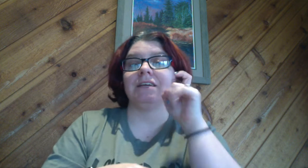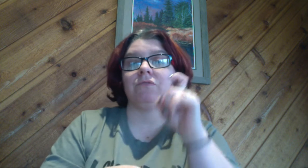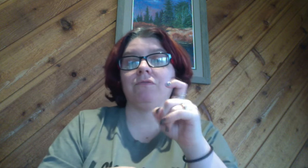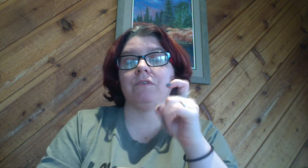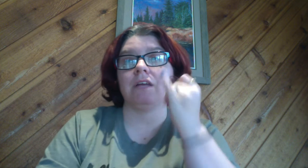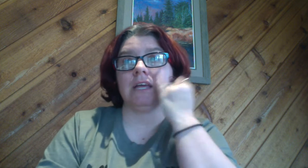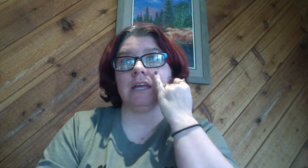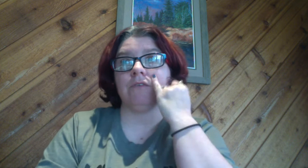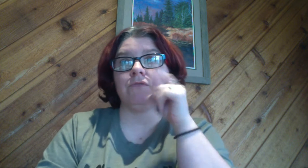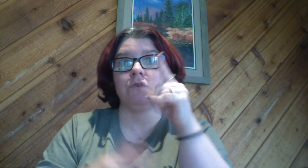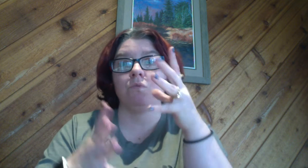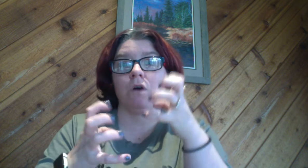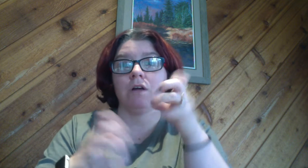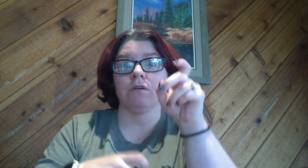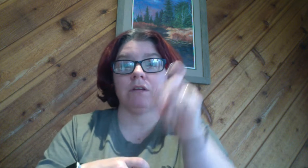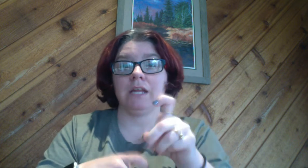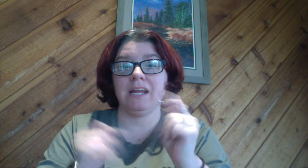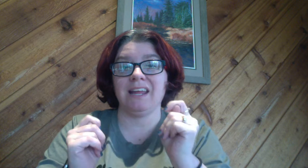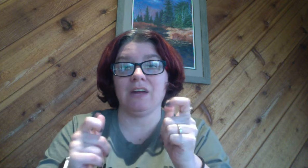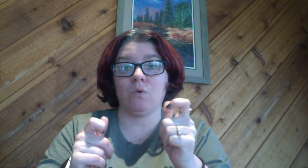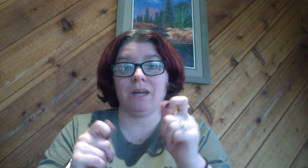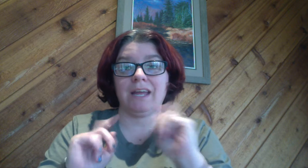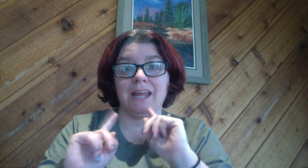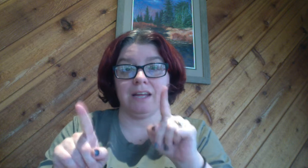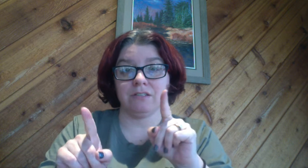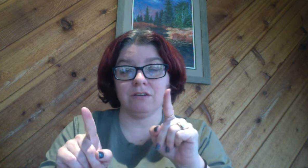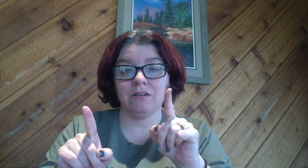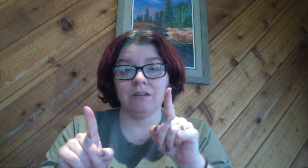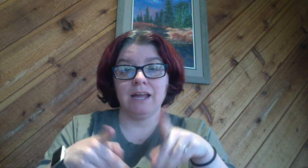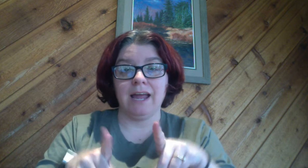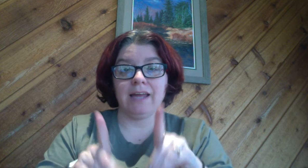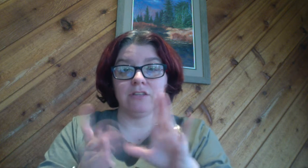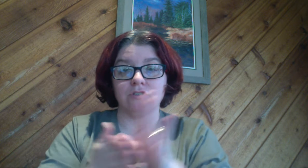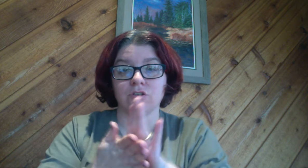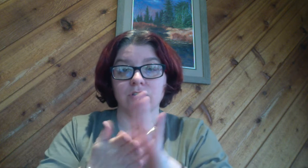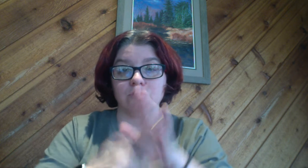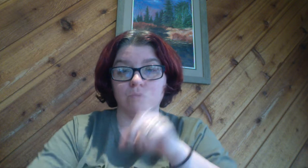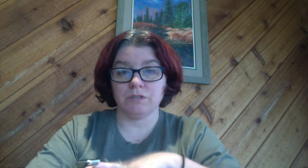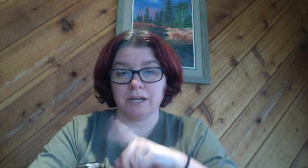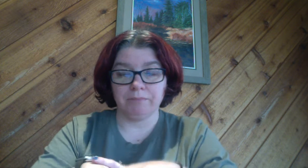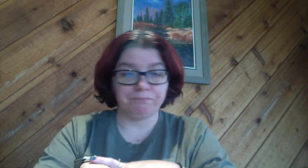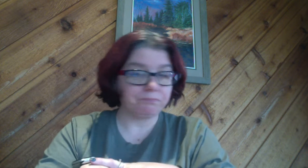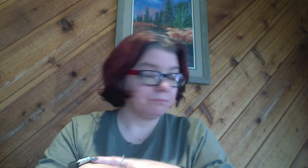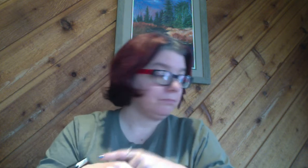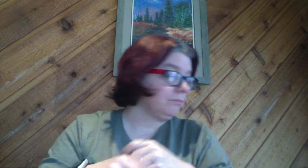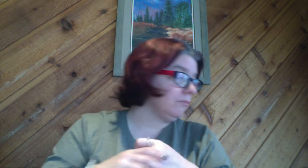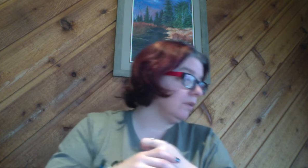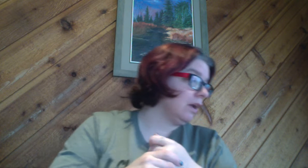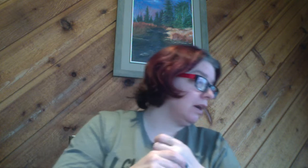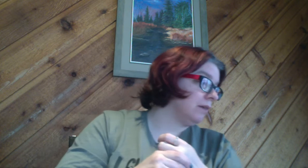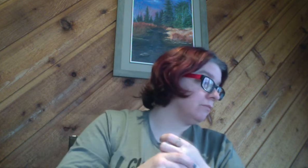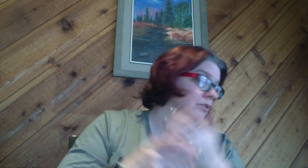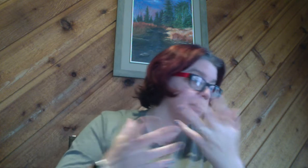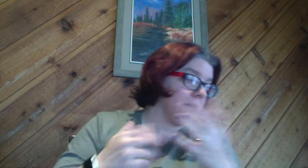if if you want or need a quick answer and it's during school time so there's that